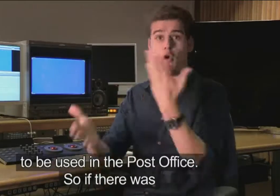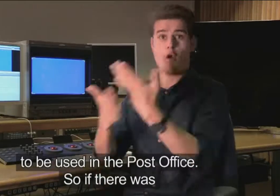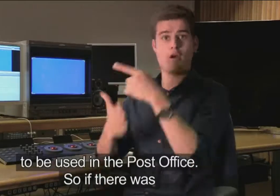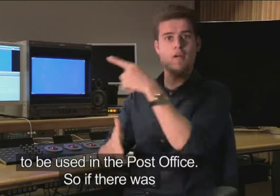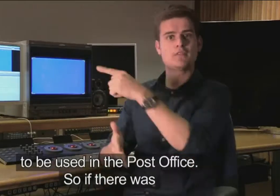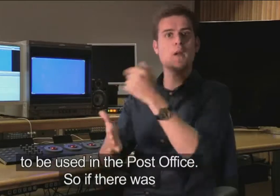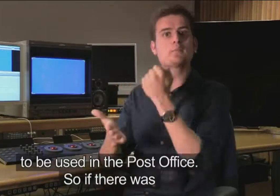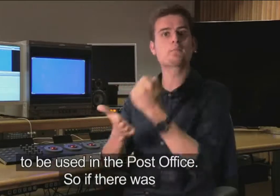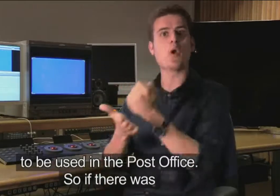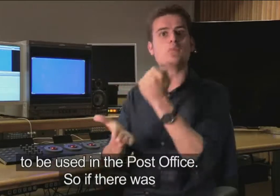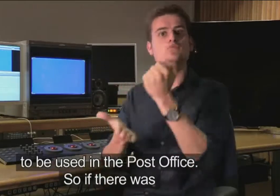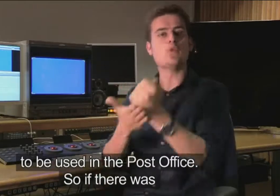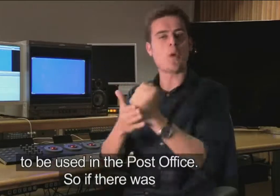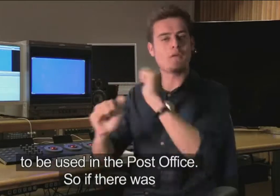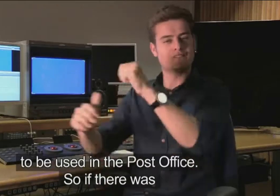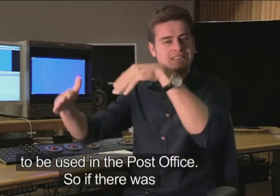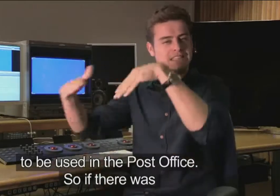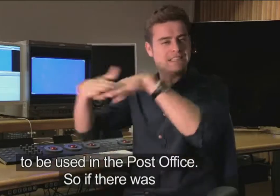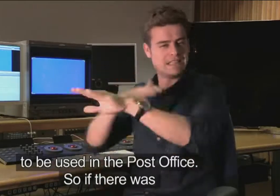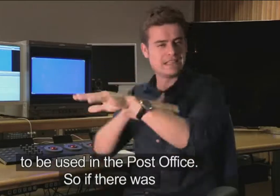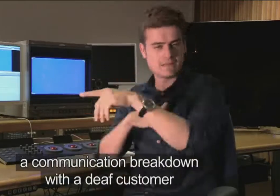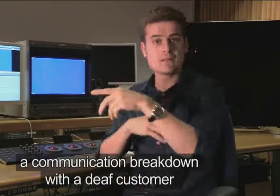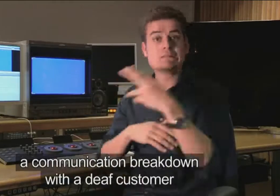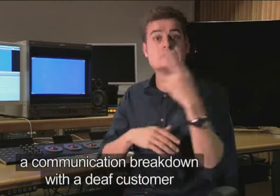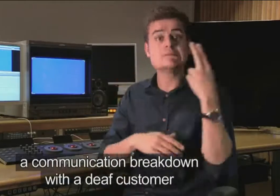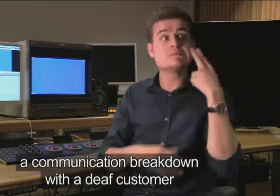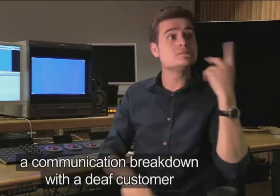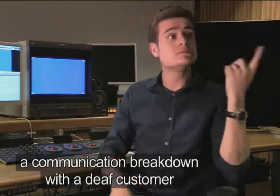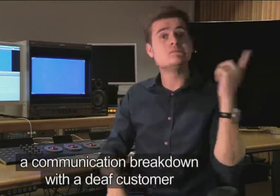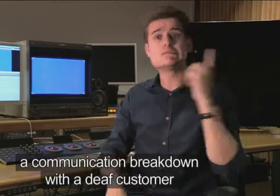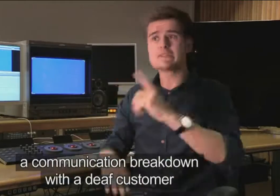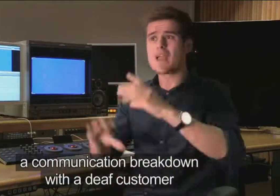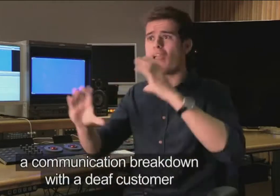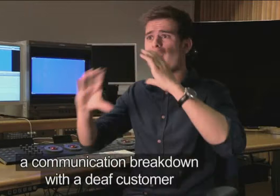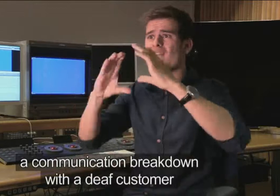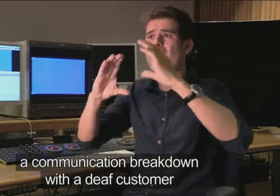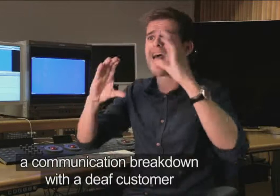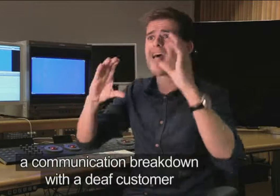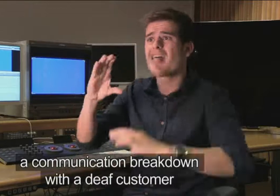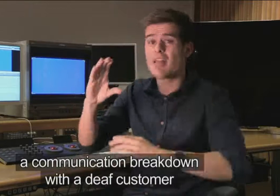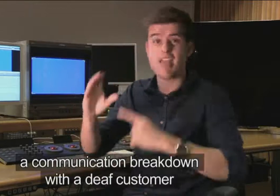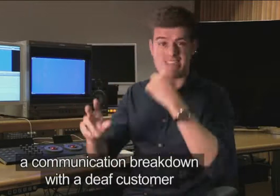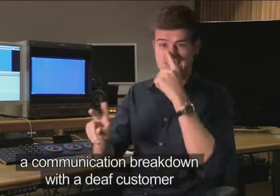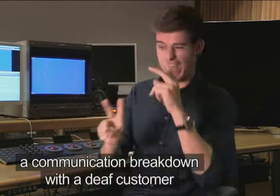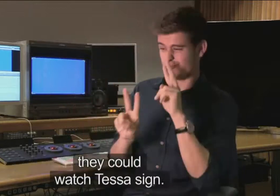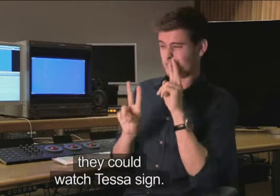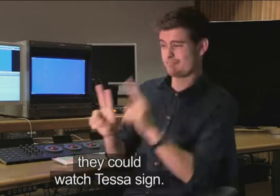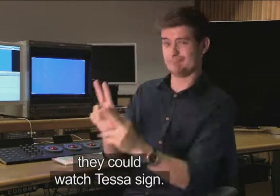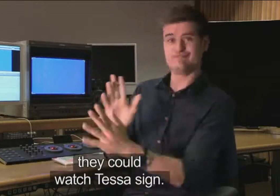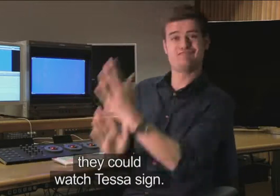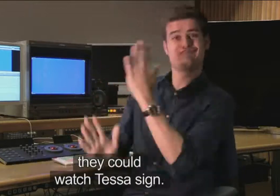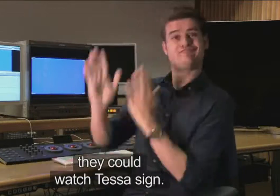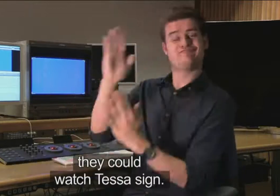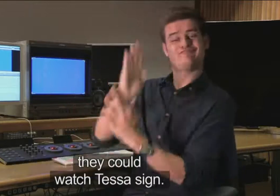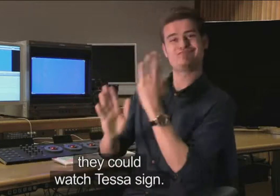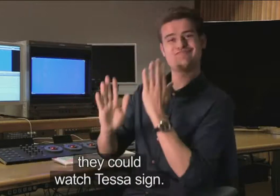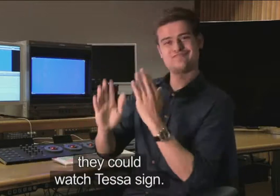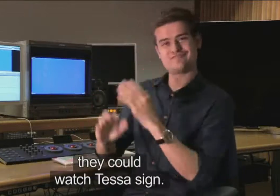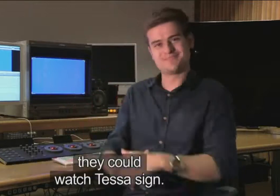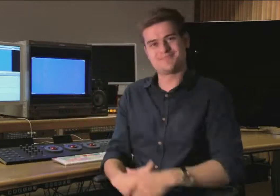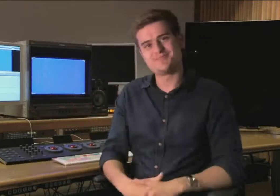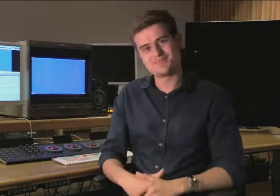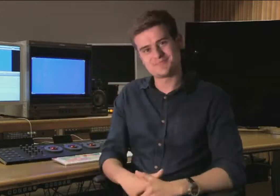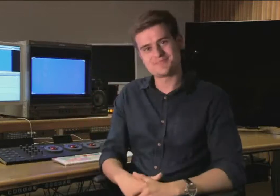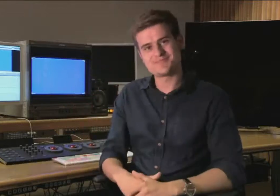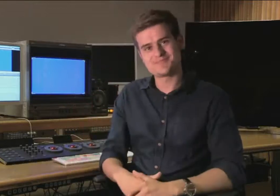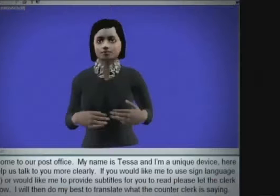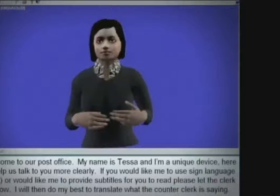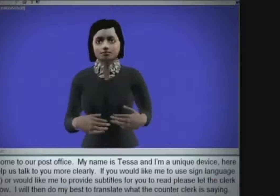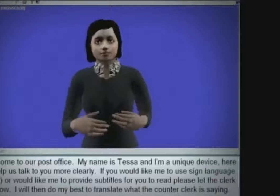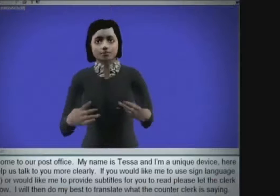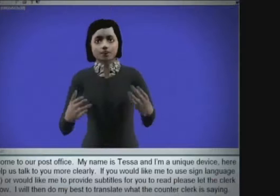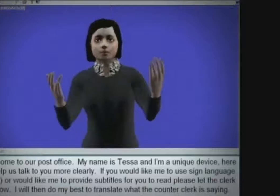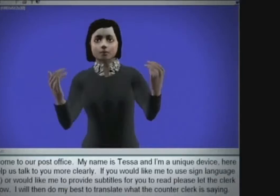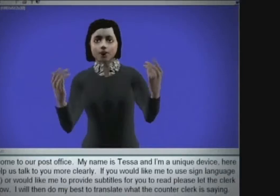office. So if there was a communication breakdown with a deaf customer, they could watch Tessa sign.